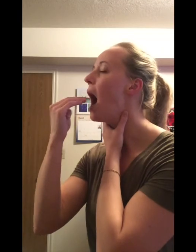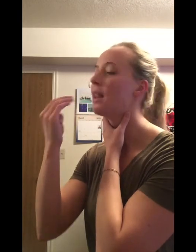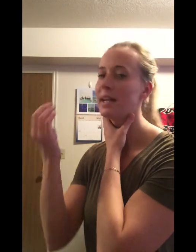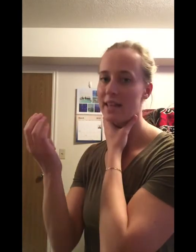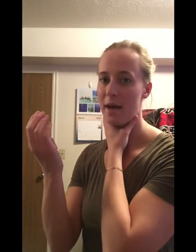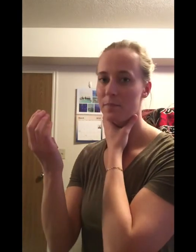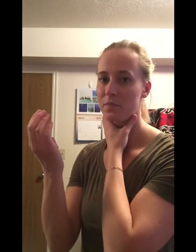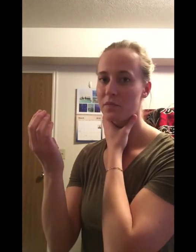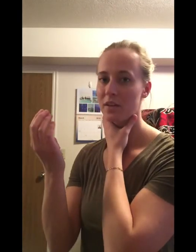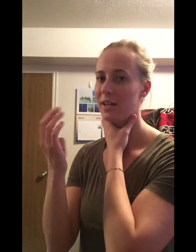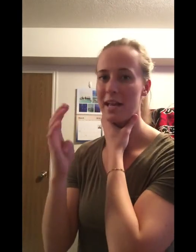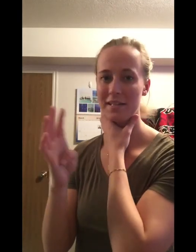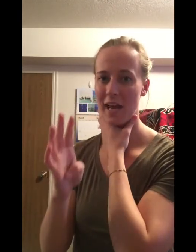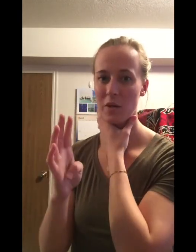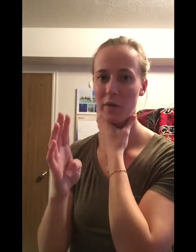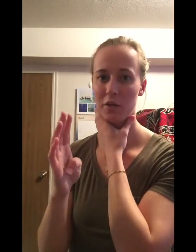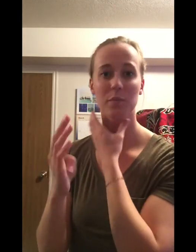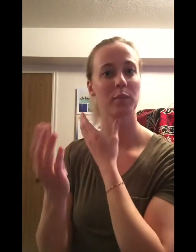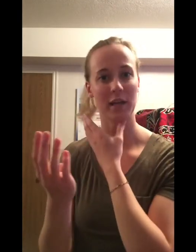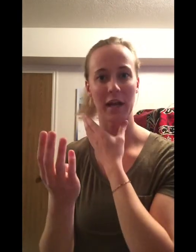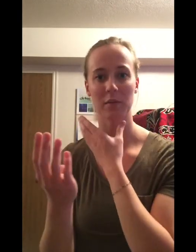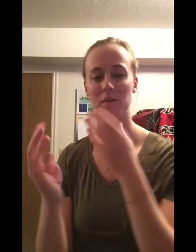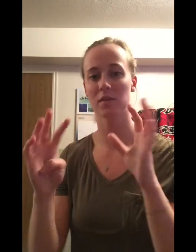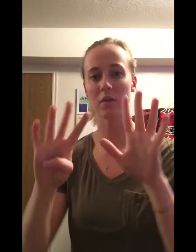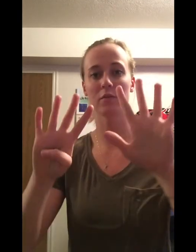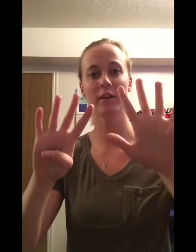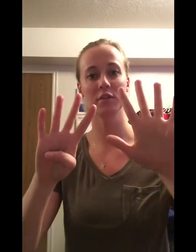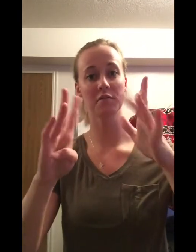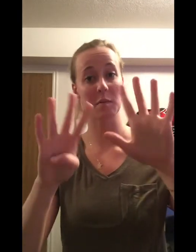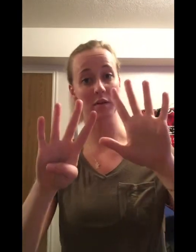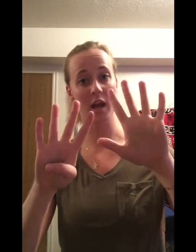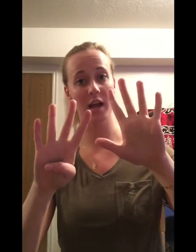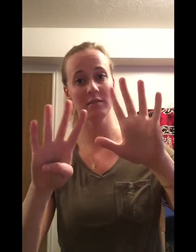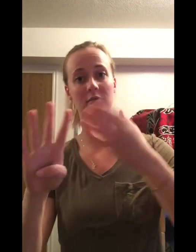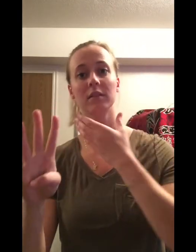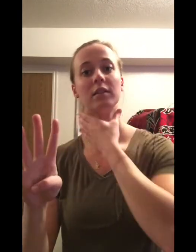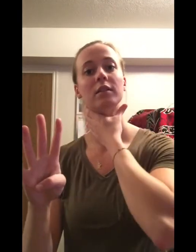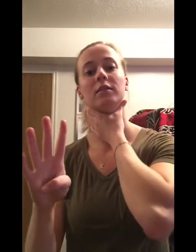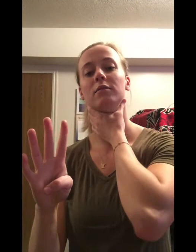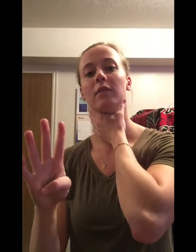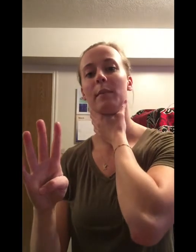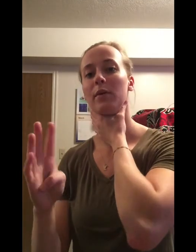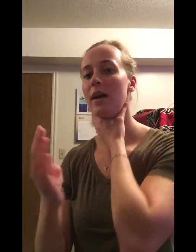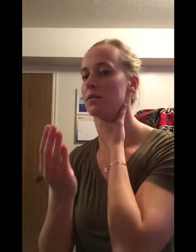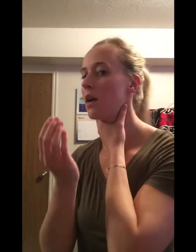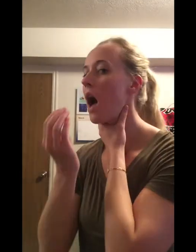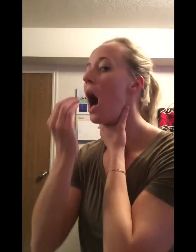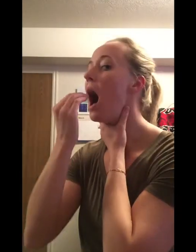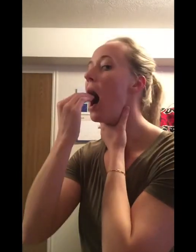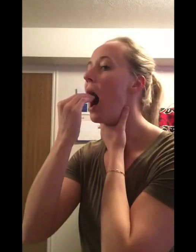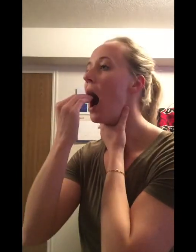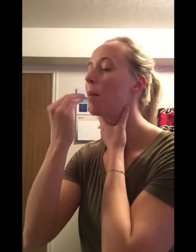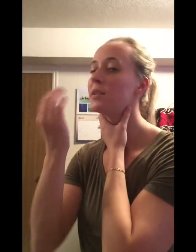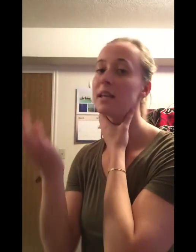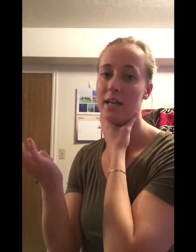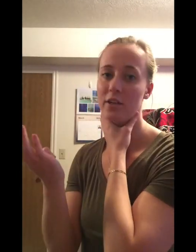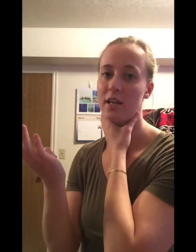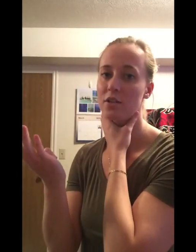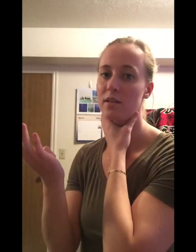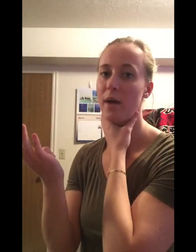like that. Again, it's kind of weird, but it helps. So cranial nerve number nine, wrap around, pretend like you're touching the